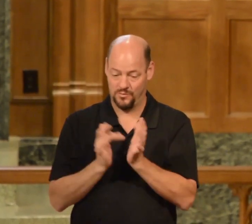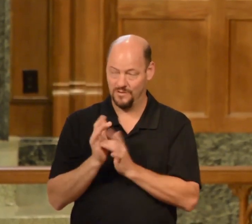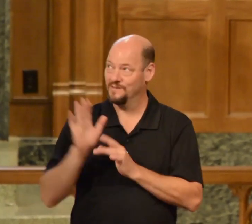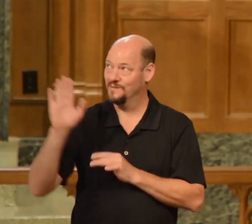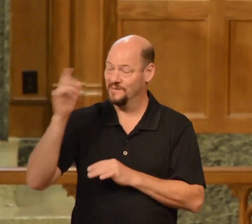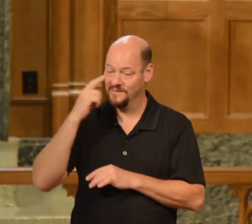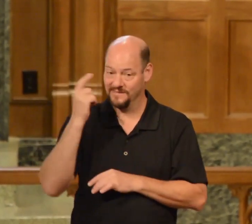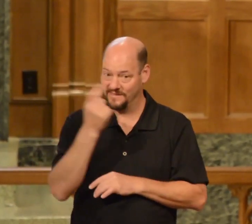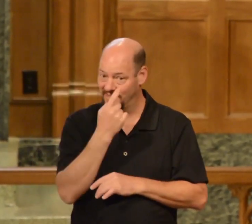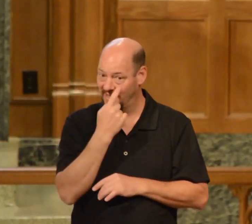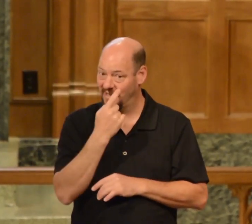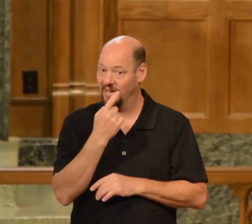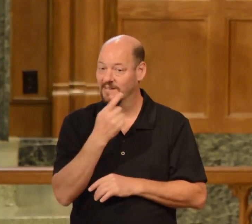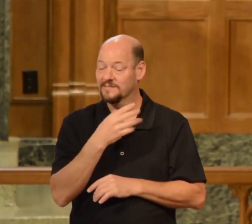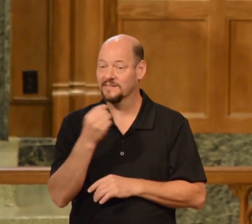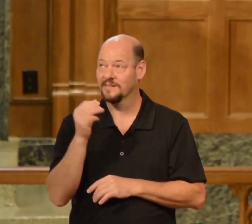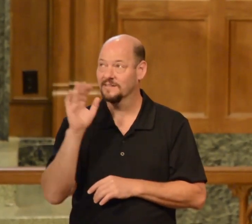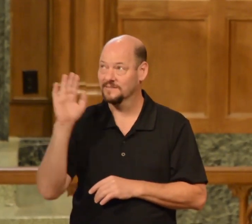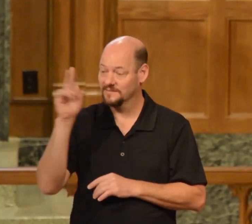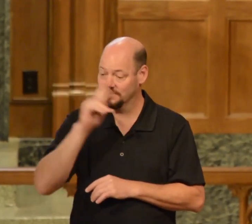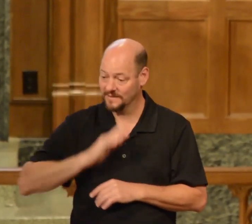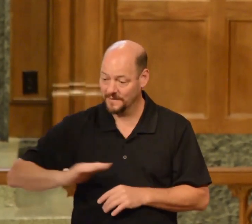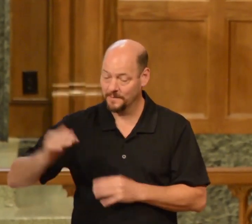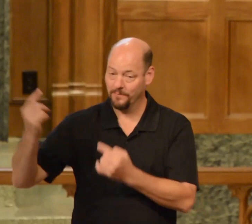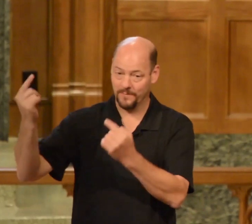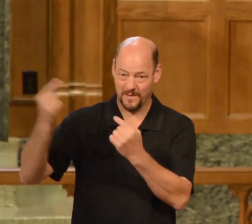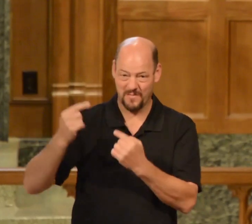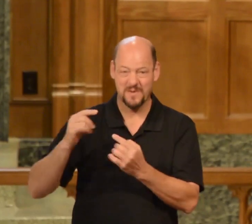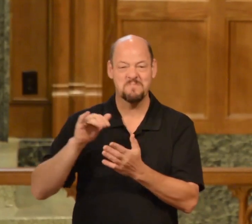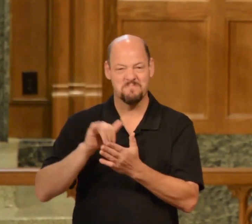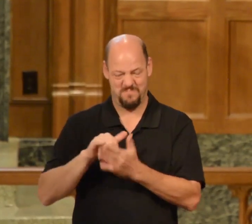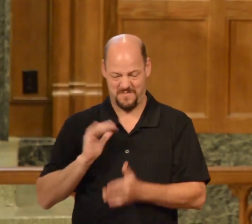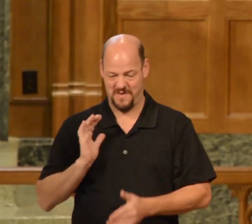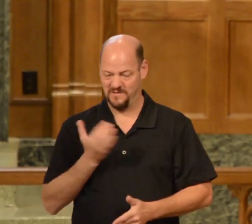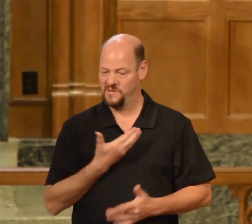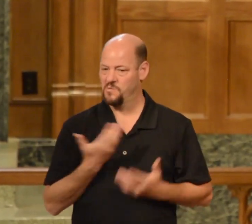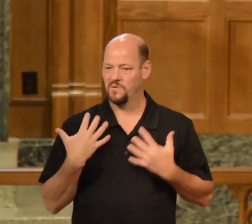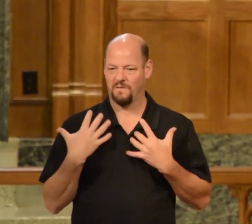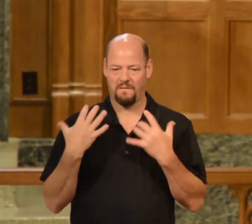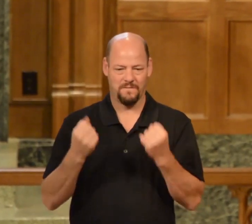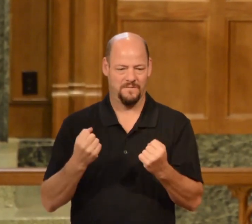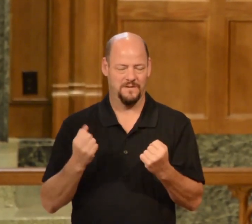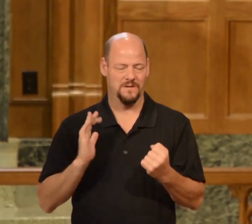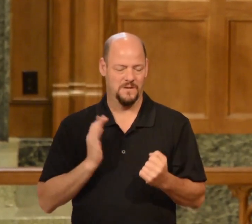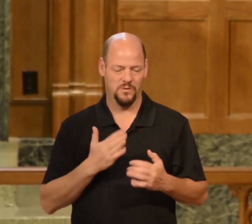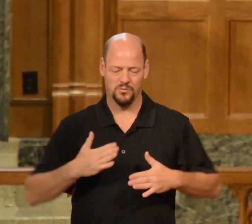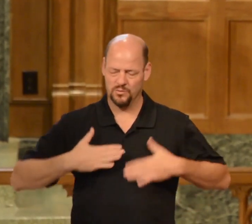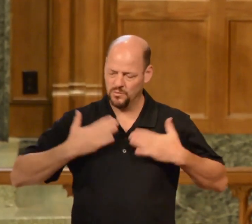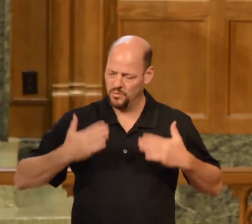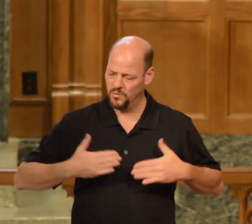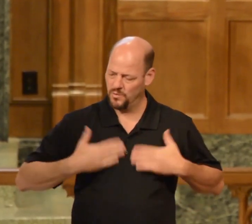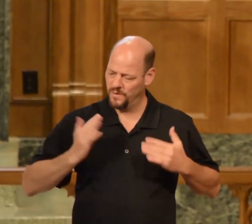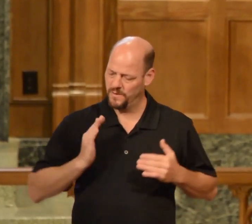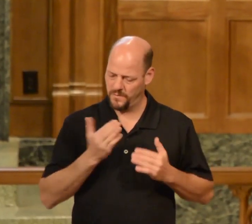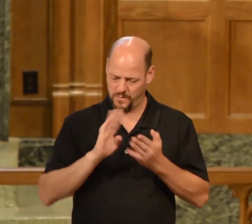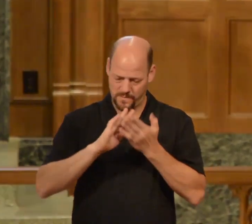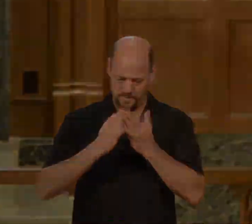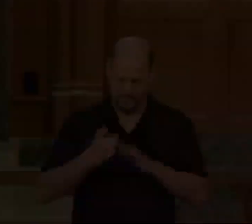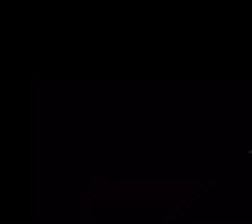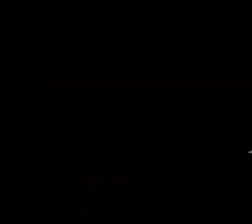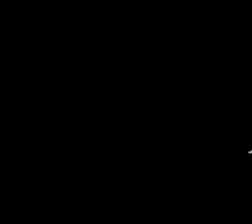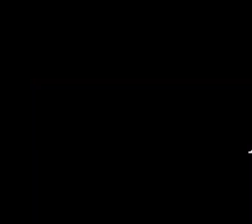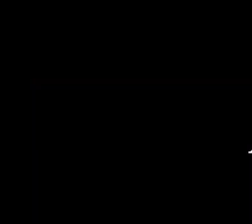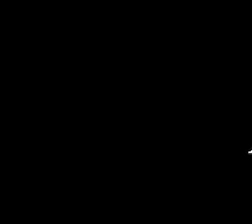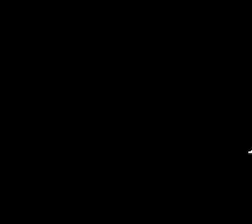and the coming of the kingdom be our confidence our joy and peace in the name of Jesus